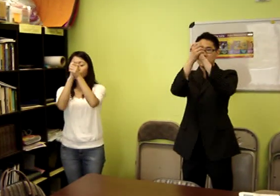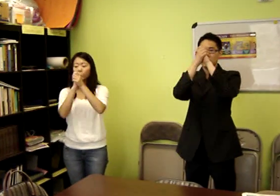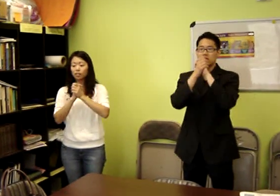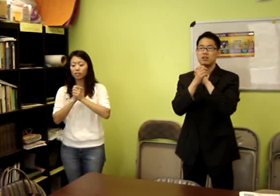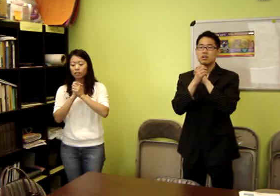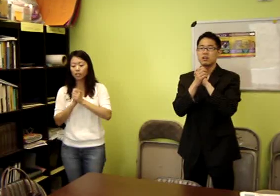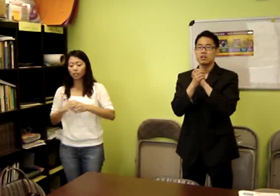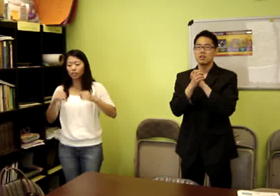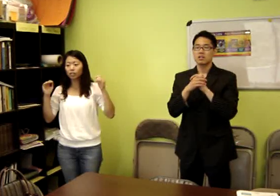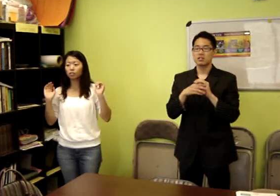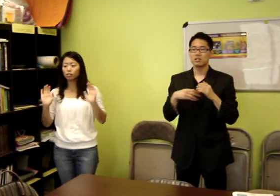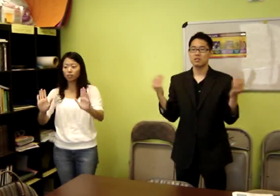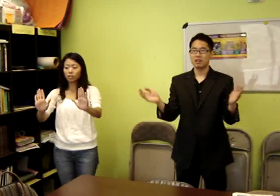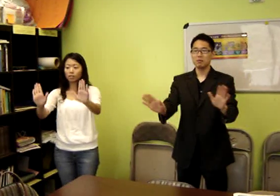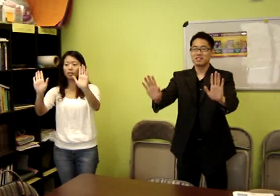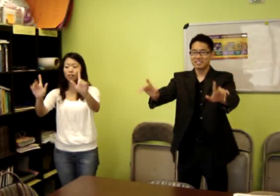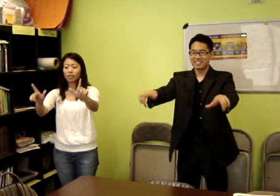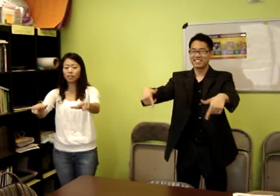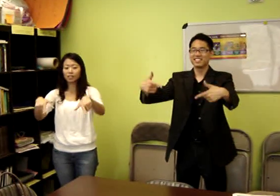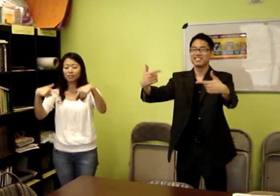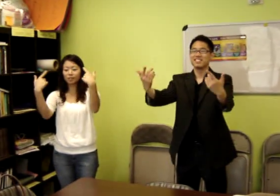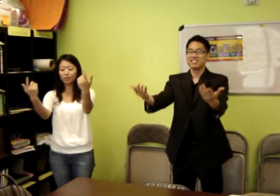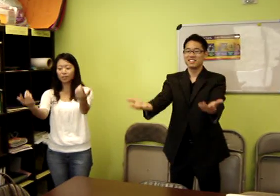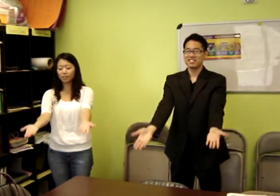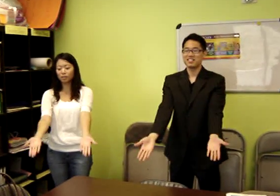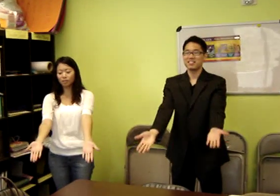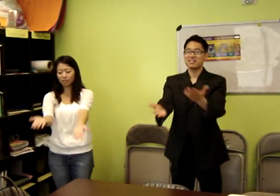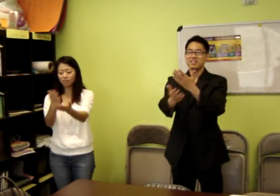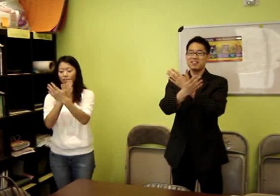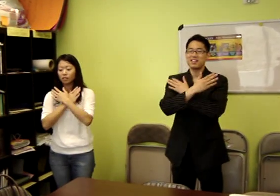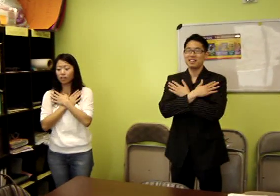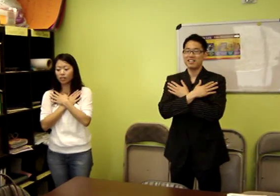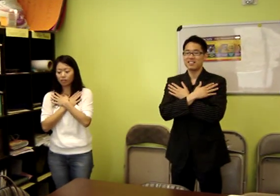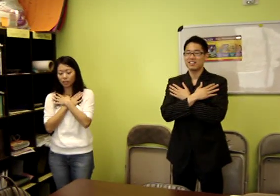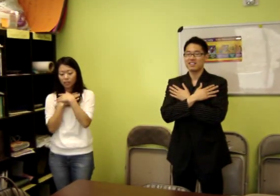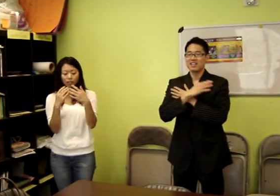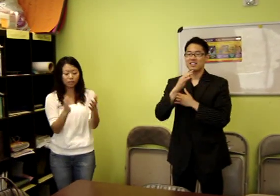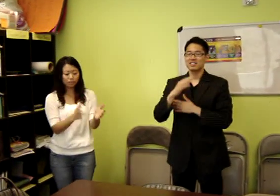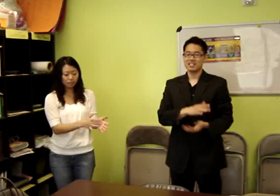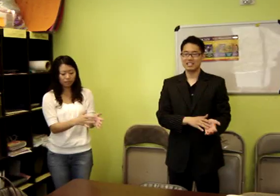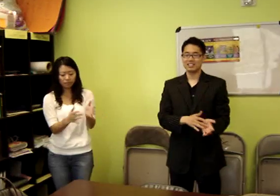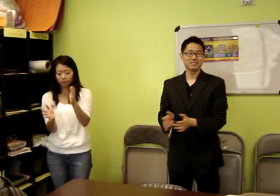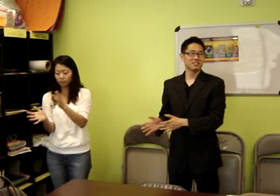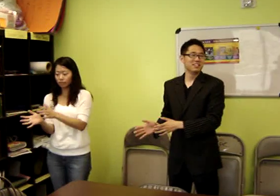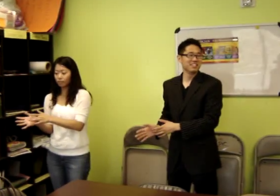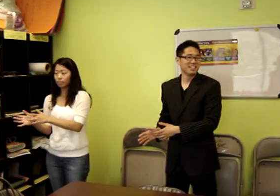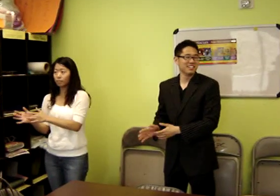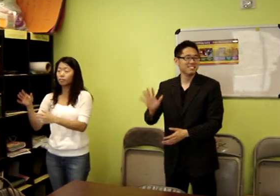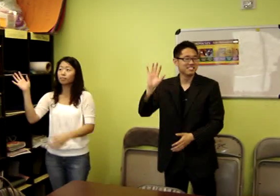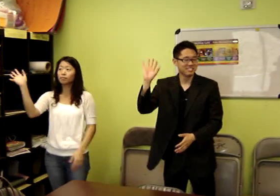on, cause you get your life to show your love. Jesus, you are a